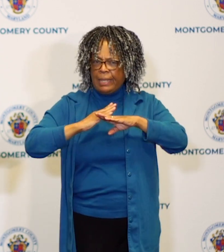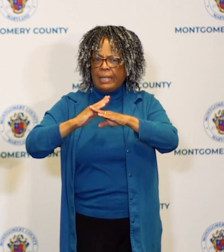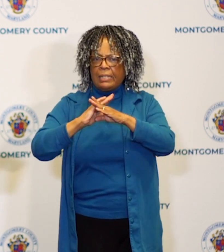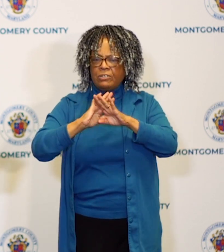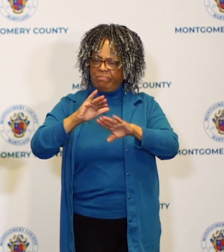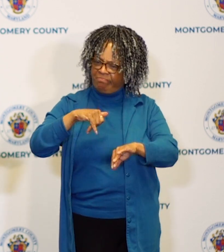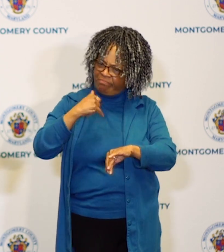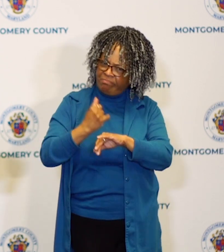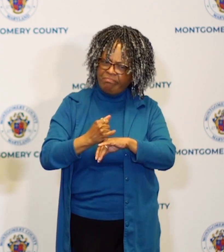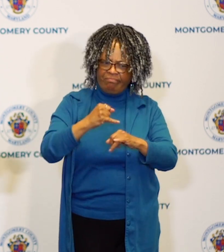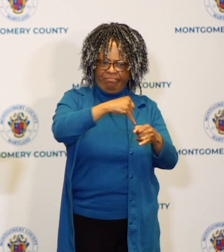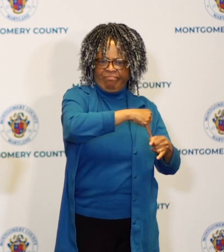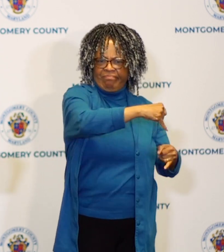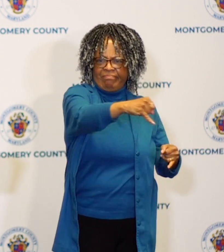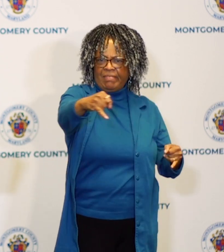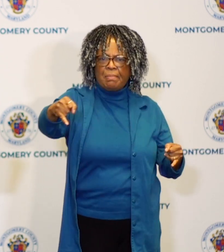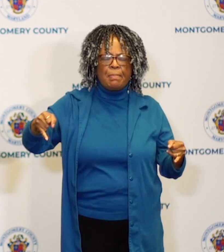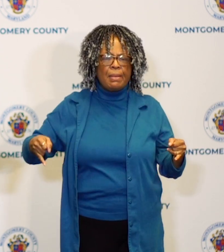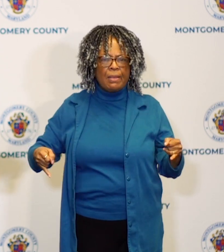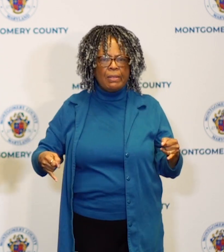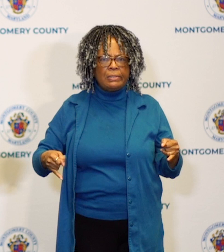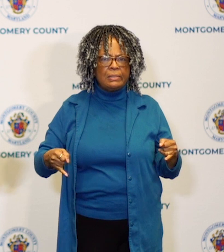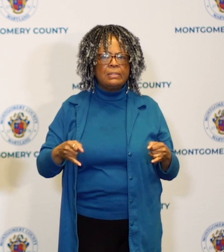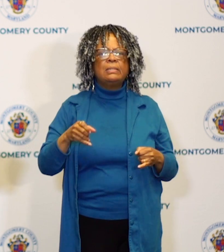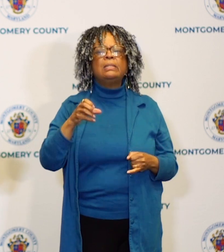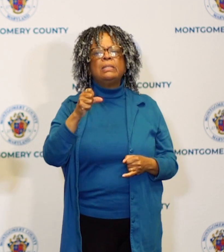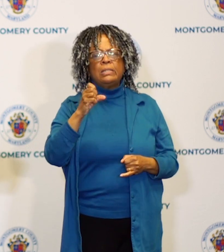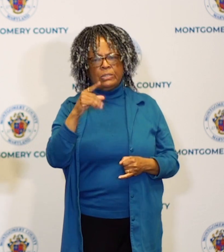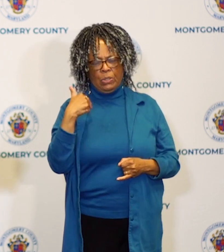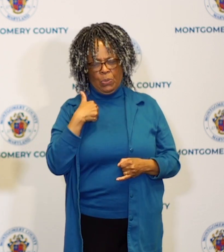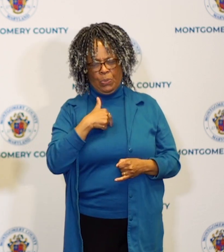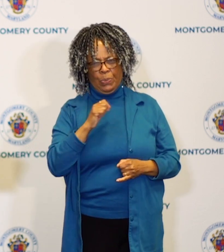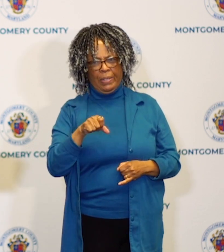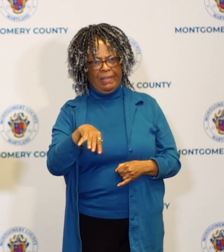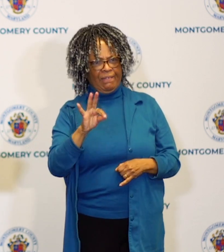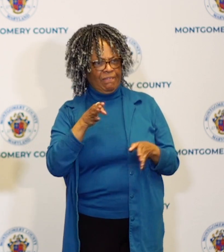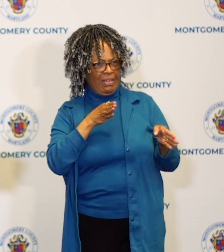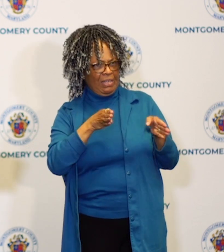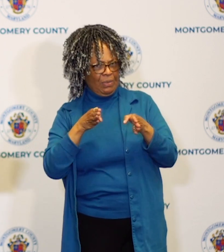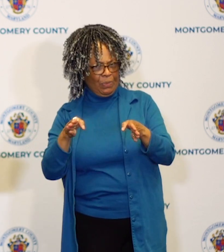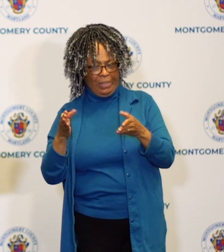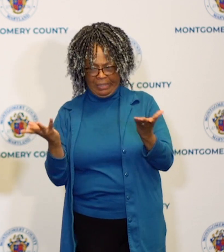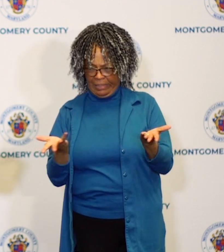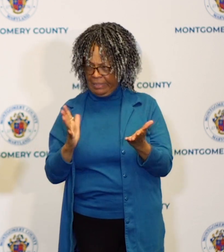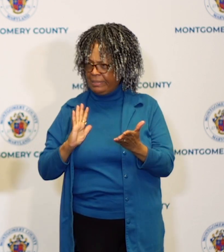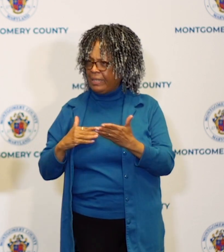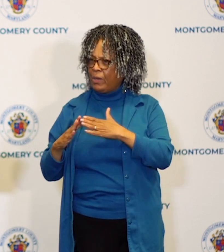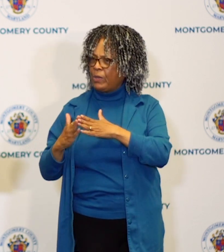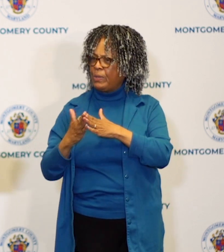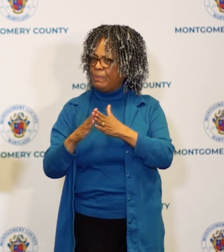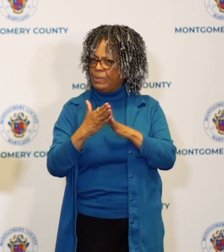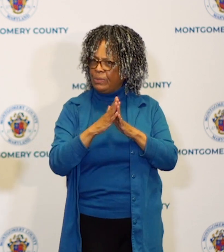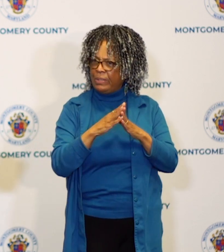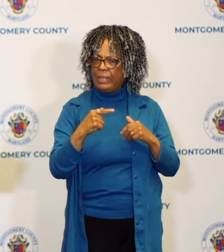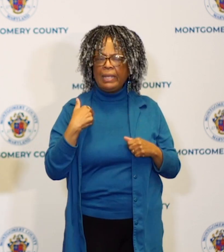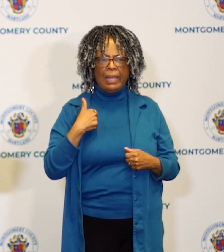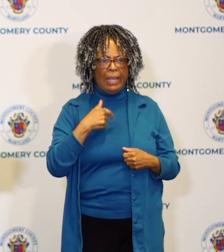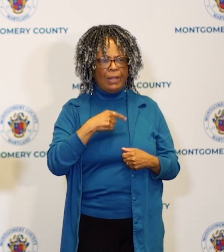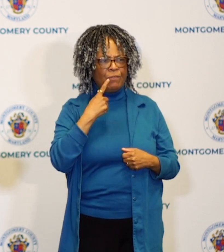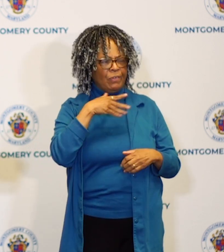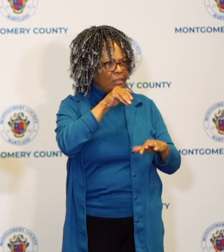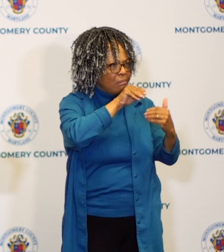the only way this is going to stop is when we confront it in our communities live and in person and take on the people